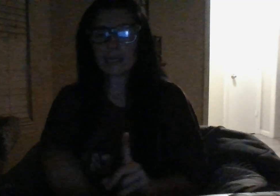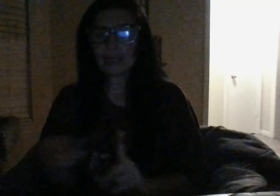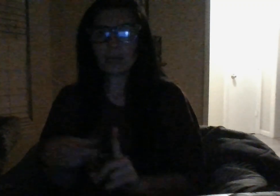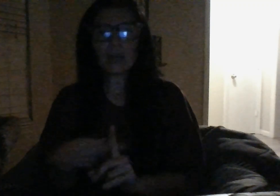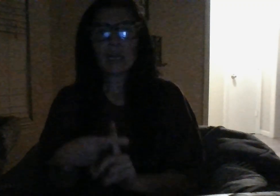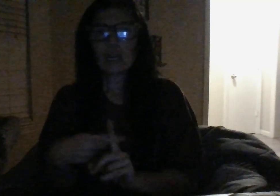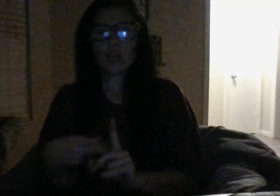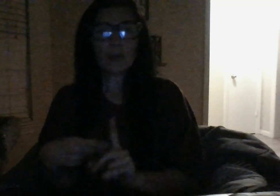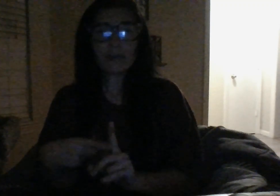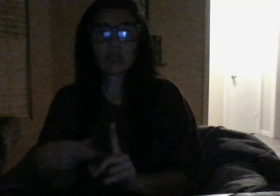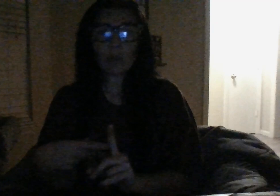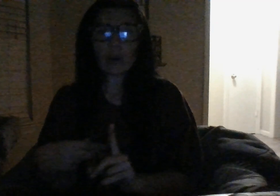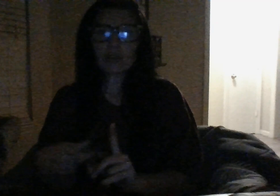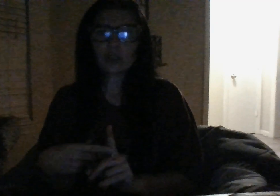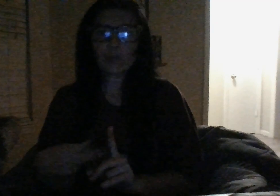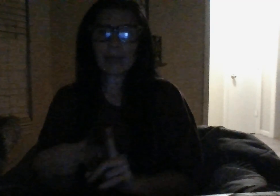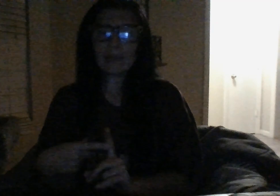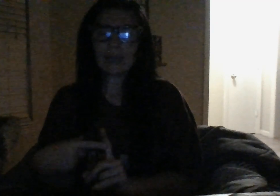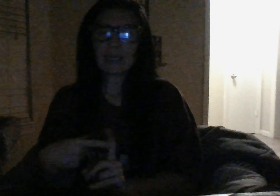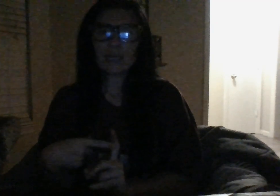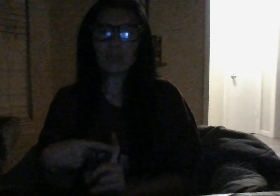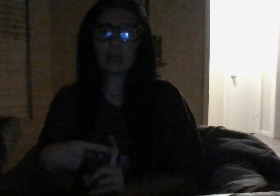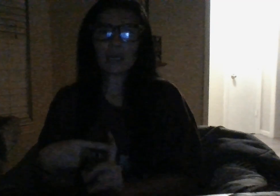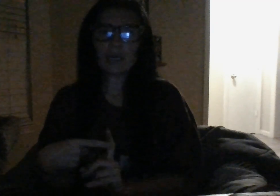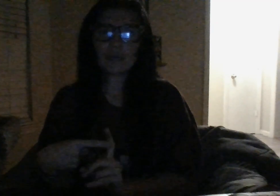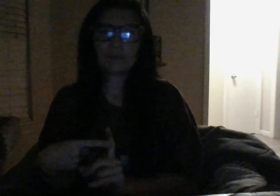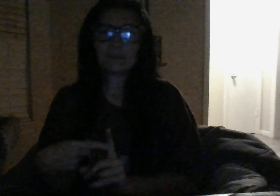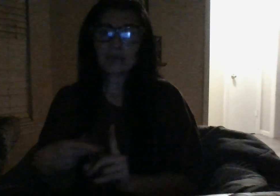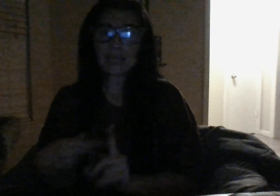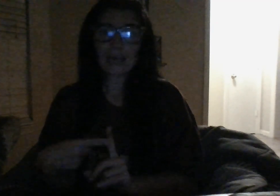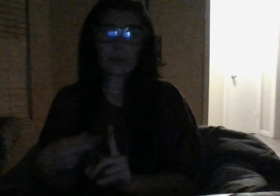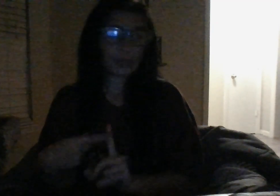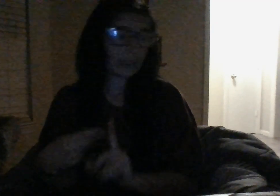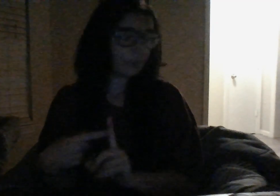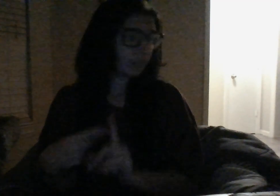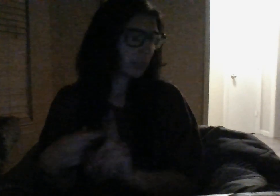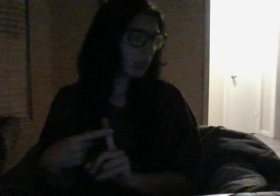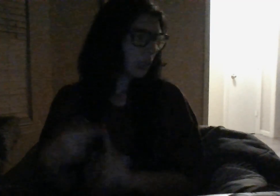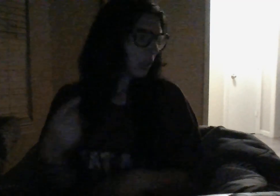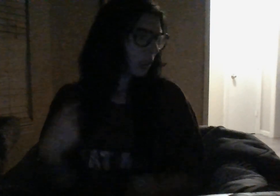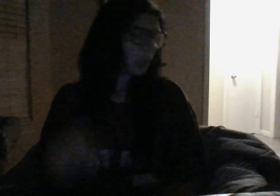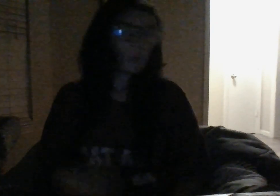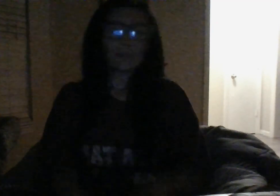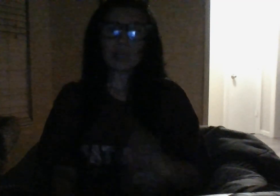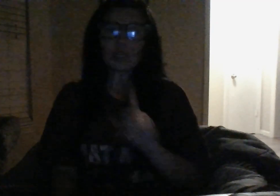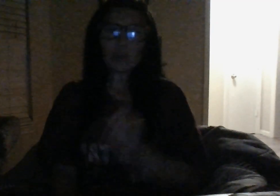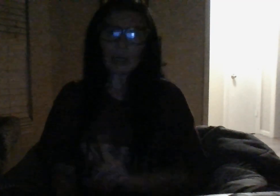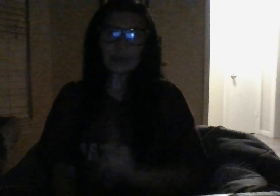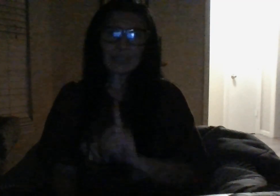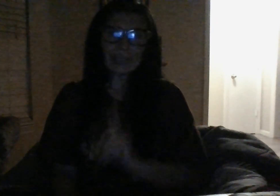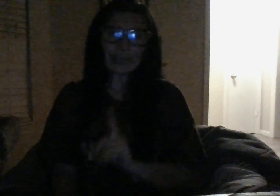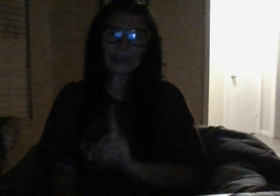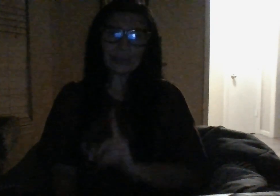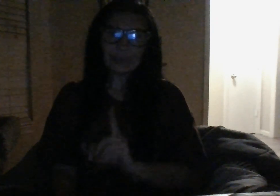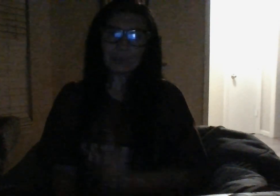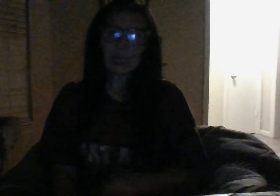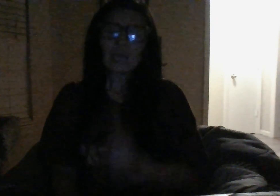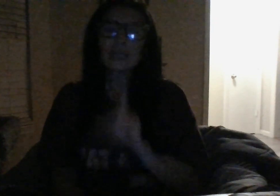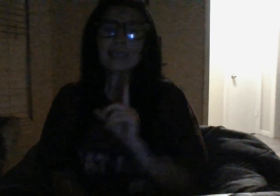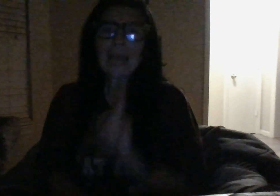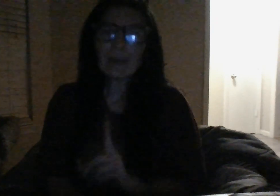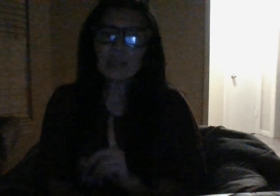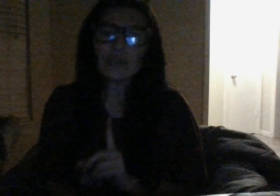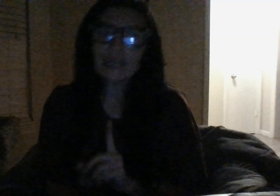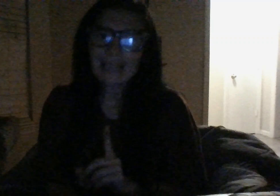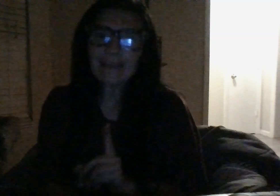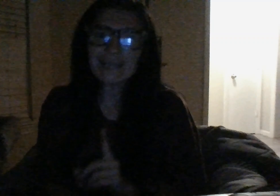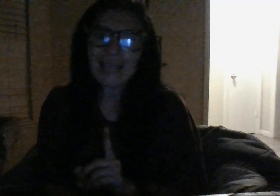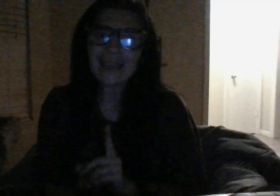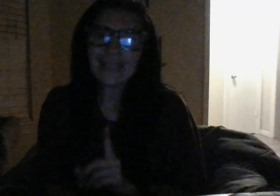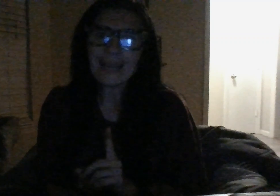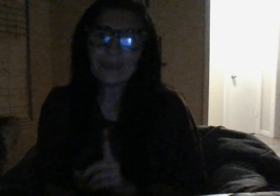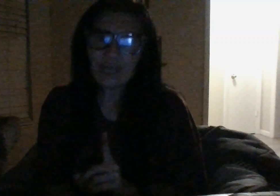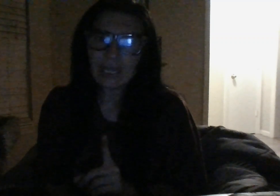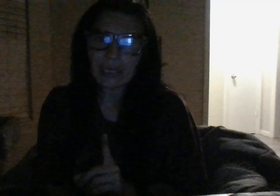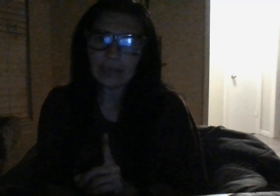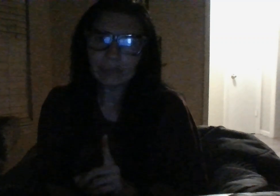i didn't hear whoever you are sir ma'am i didn't hear um sign on you but kudos to you because i would do the same exact damn thing